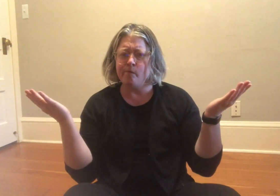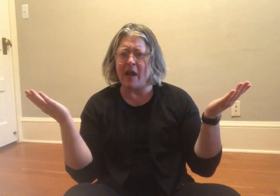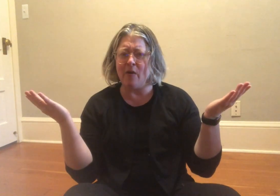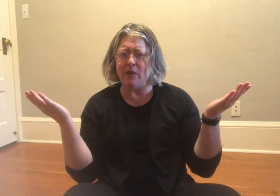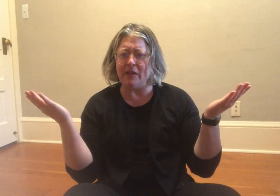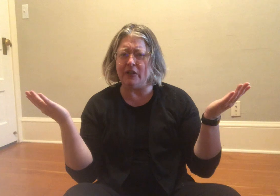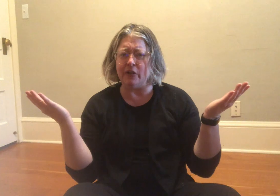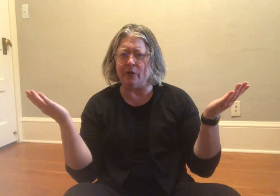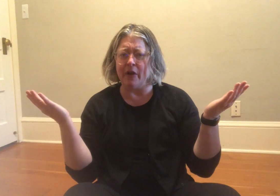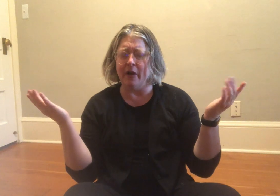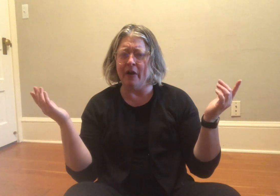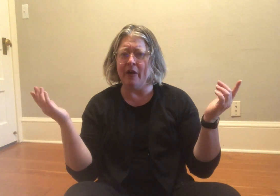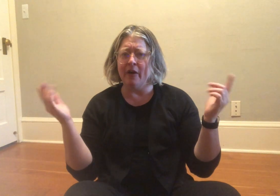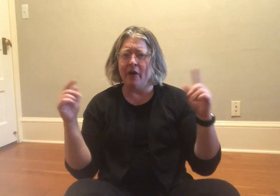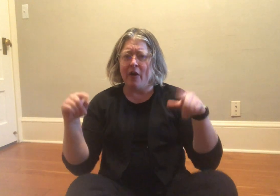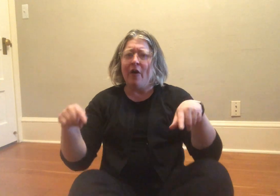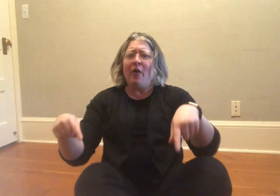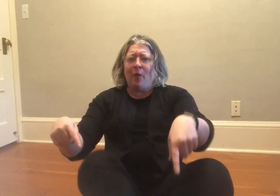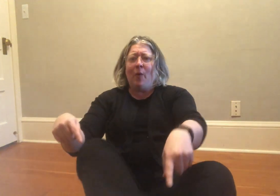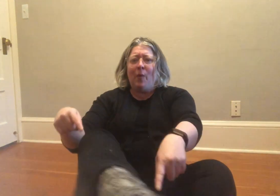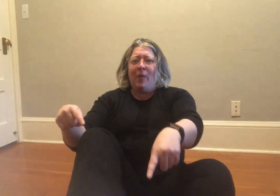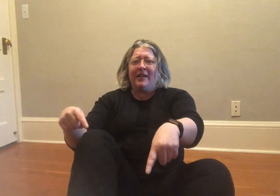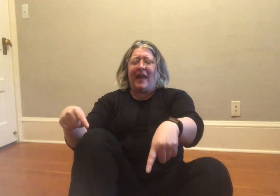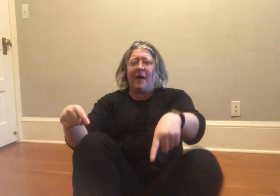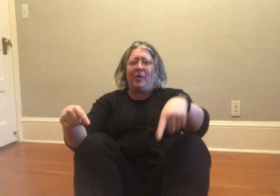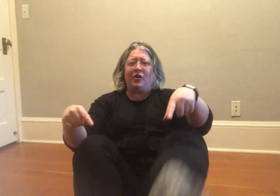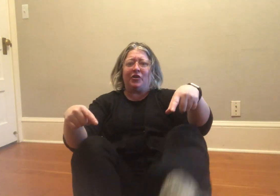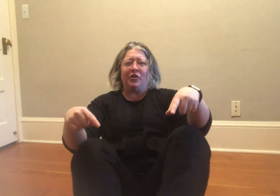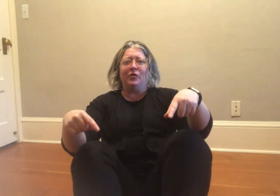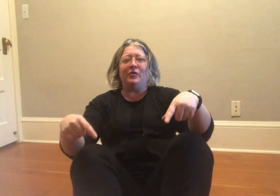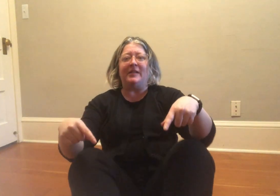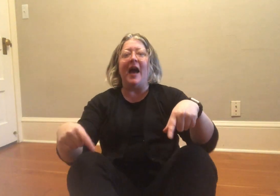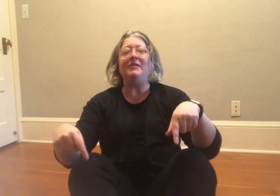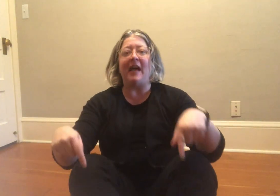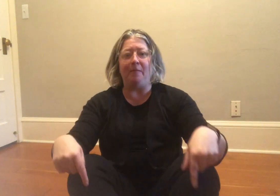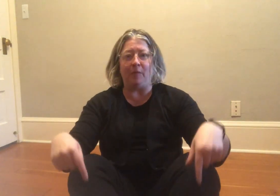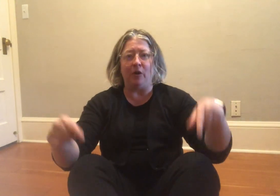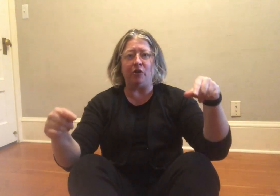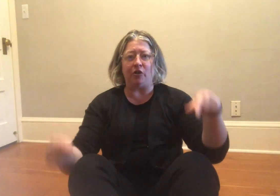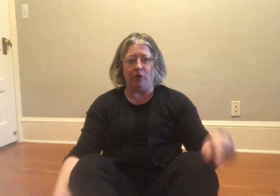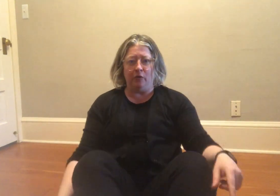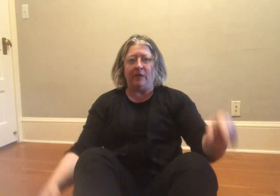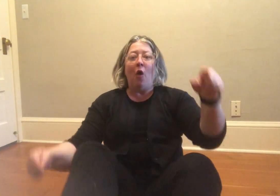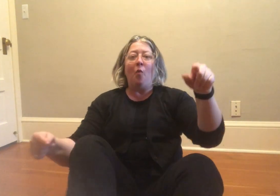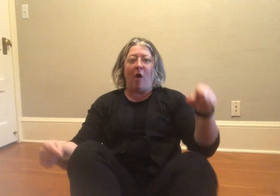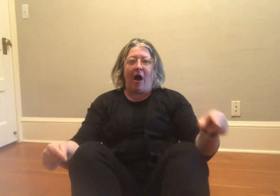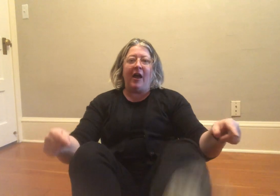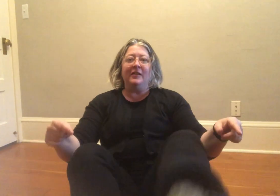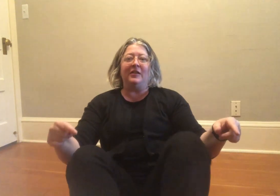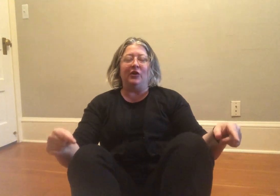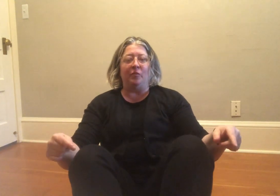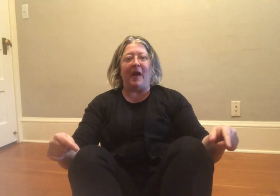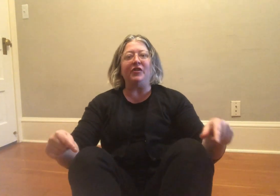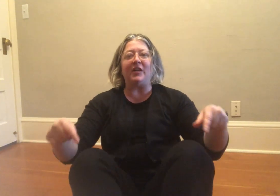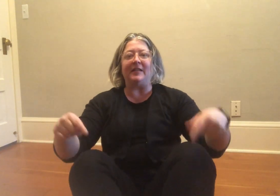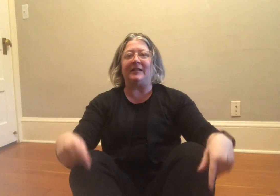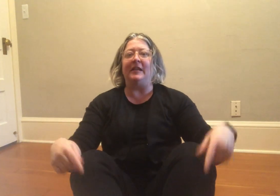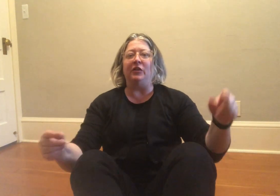Now what do we do? We tap our shoes. Now tap your shoes. One, two, but just in